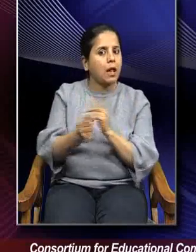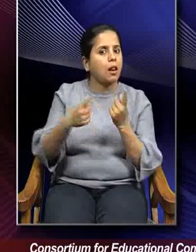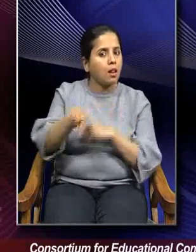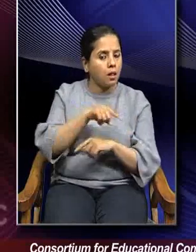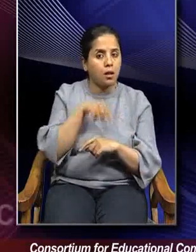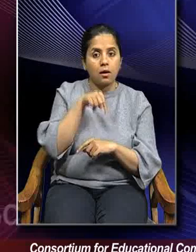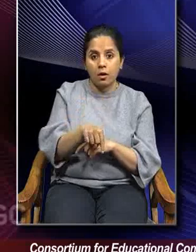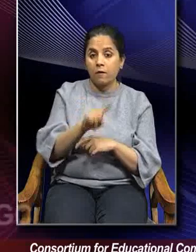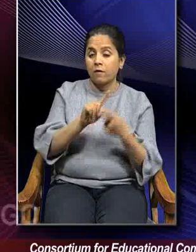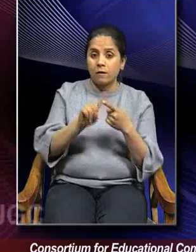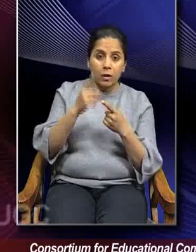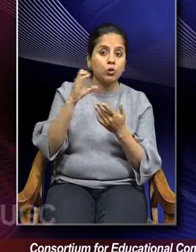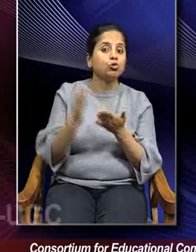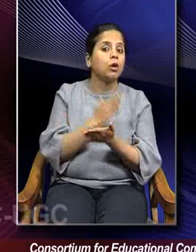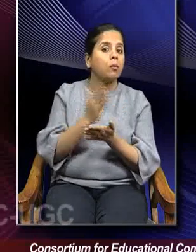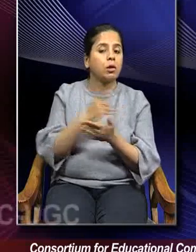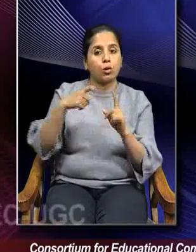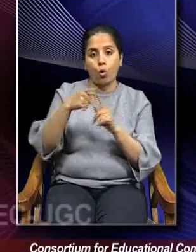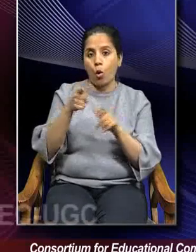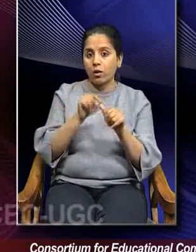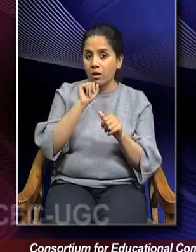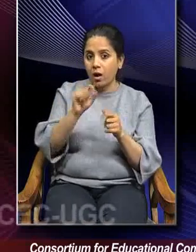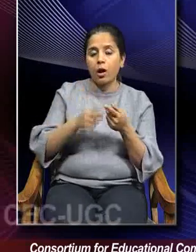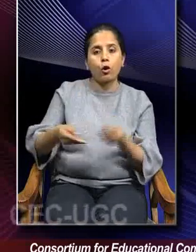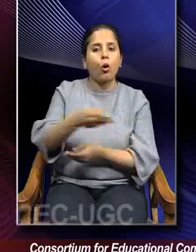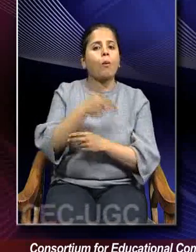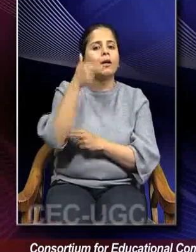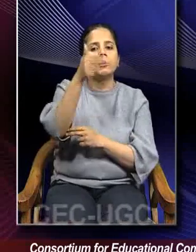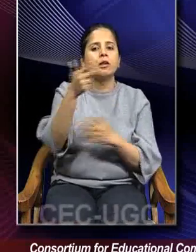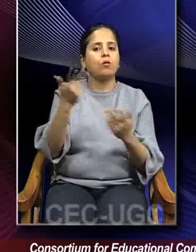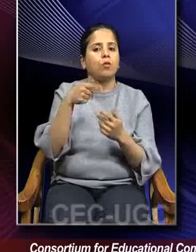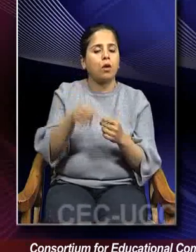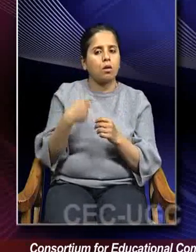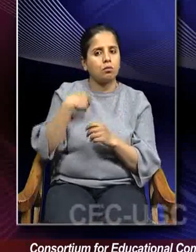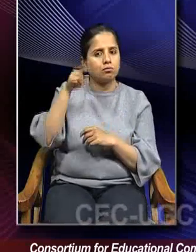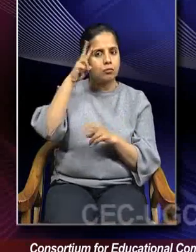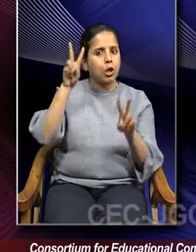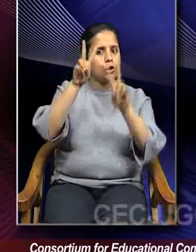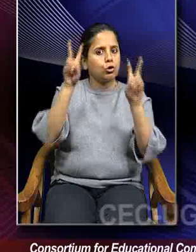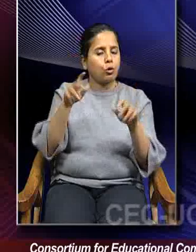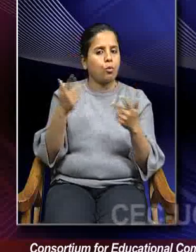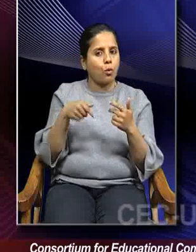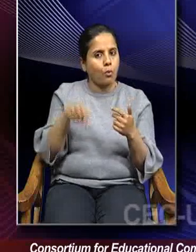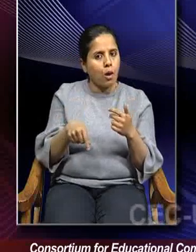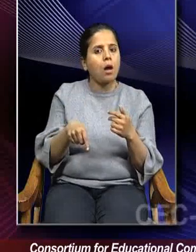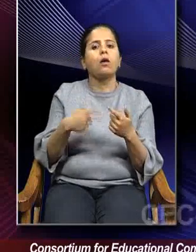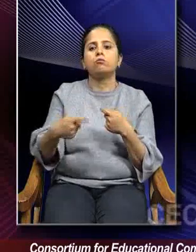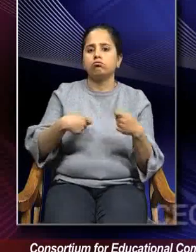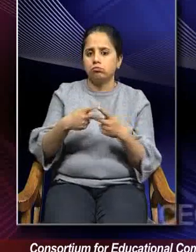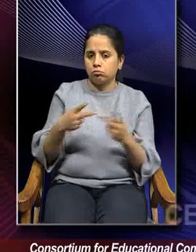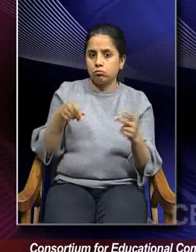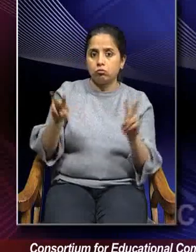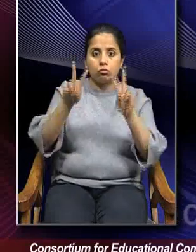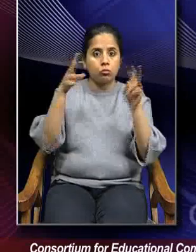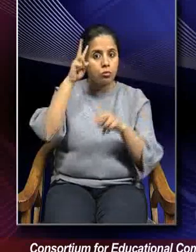the very first chapter of Kautilya's Arthashastra is titled as Concerning the Topic of Training. Concerning the